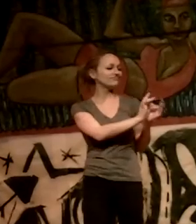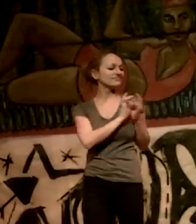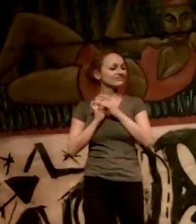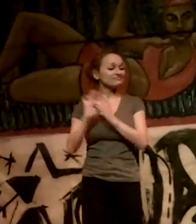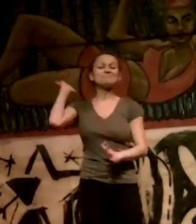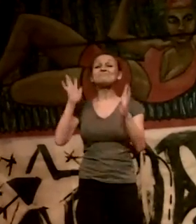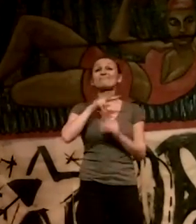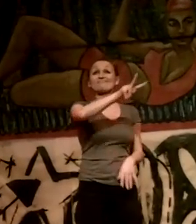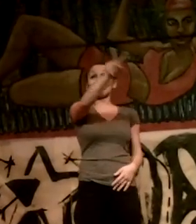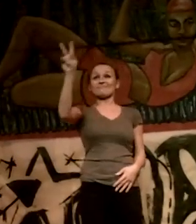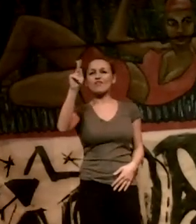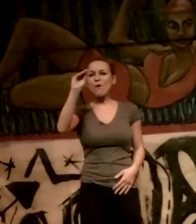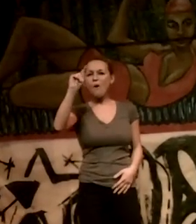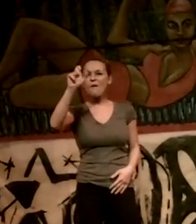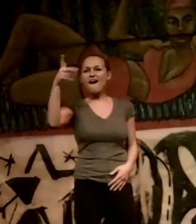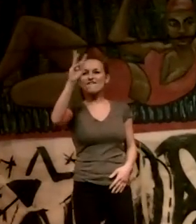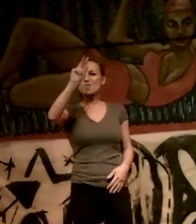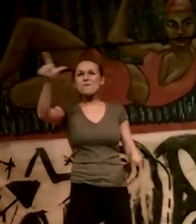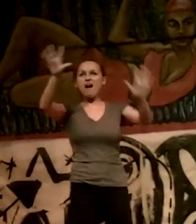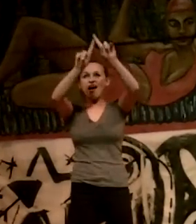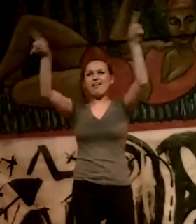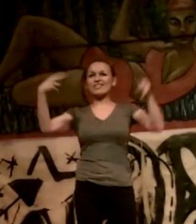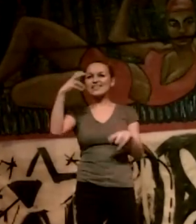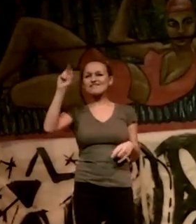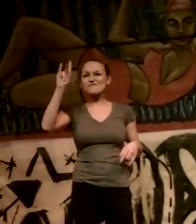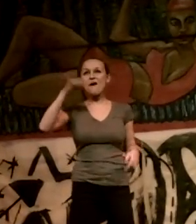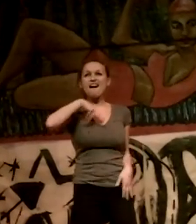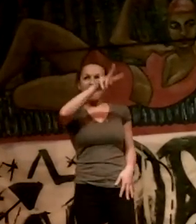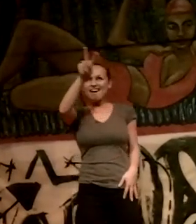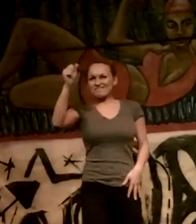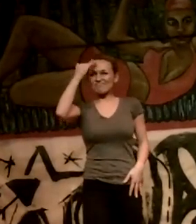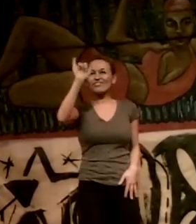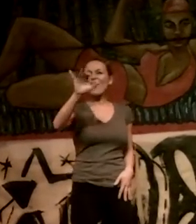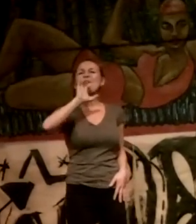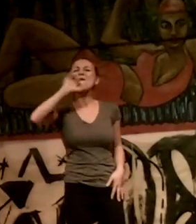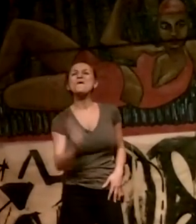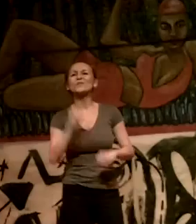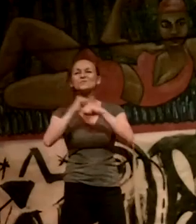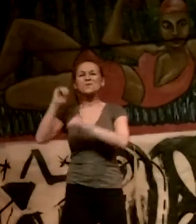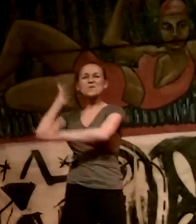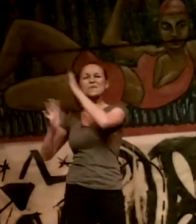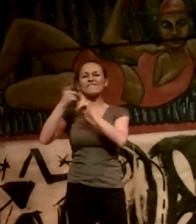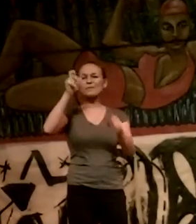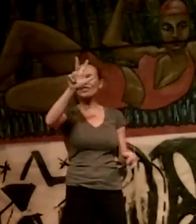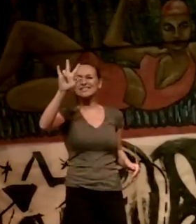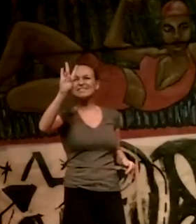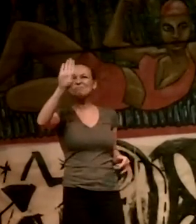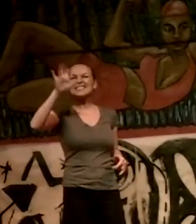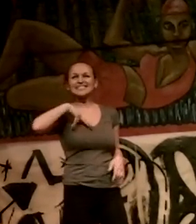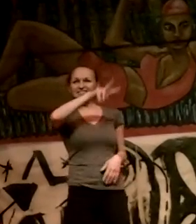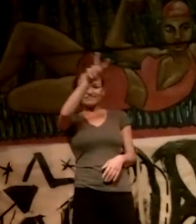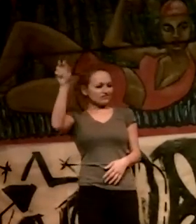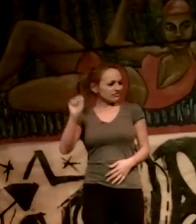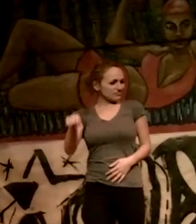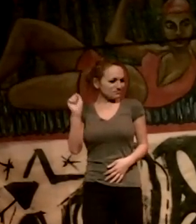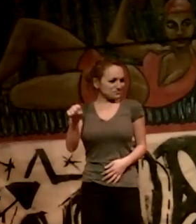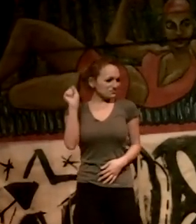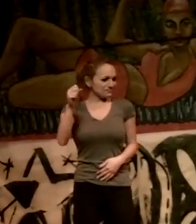of Horendon. Using 37 BCE old ancient stones, vaulted from our flesh and bones and our